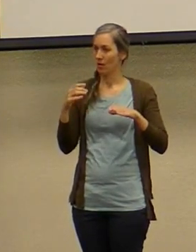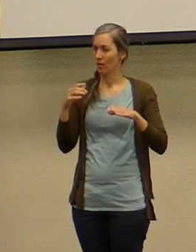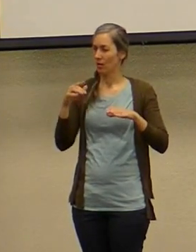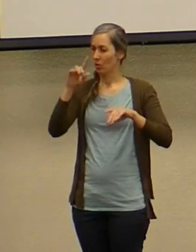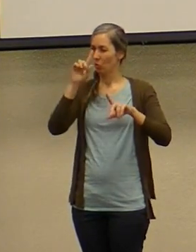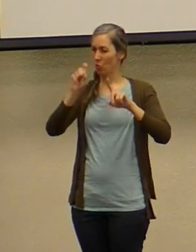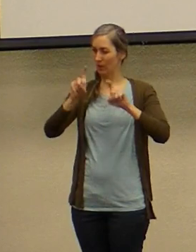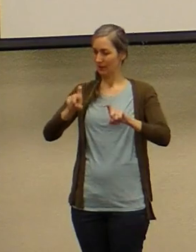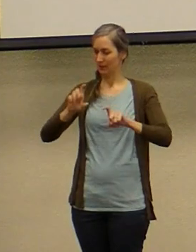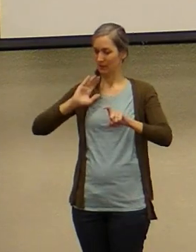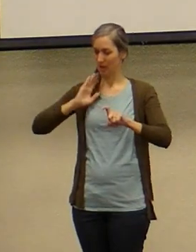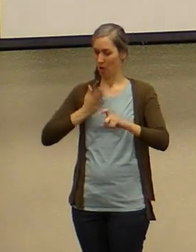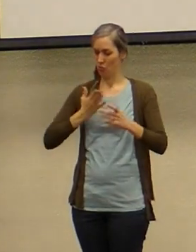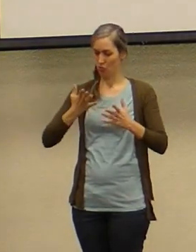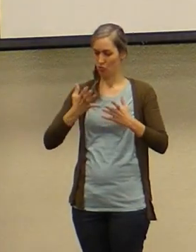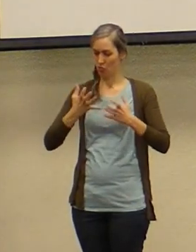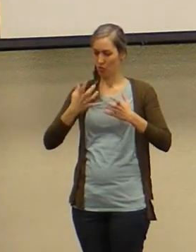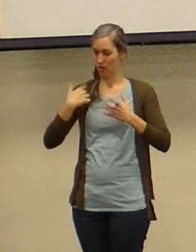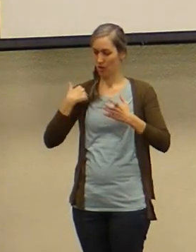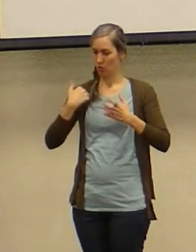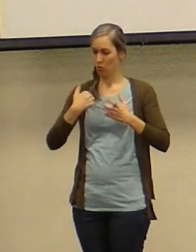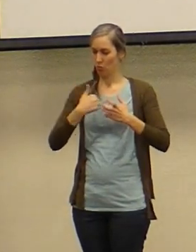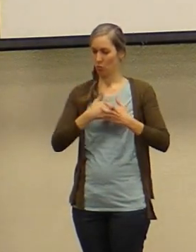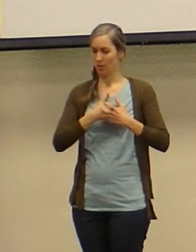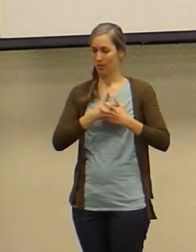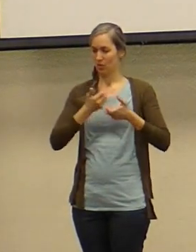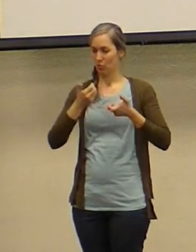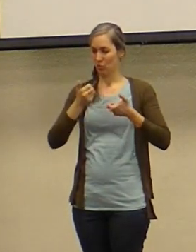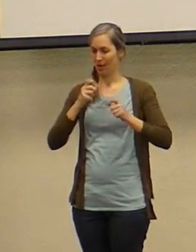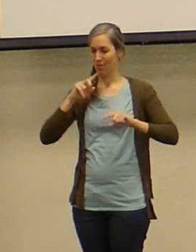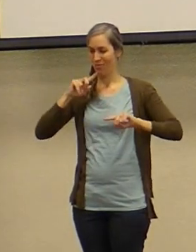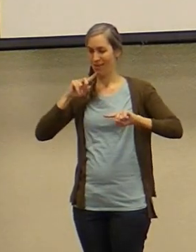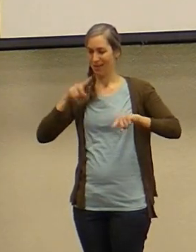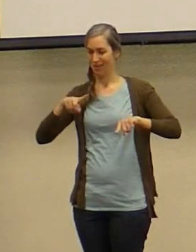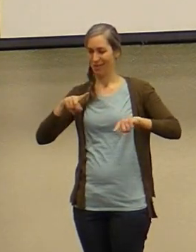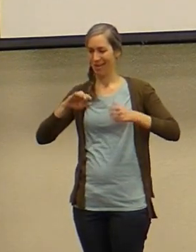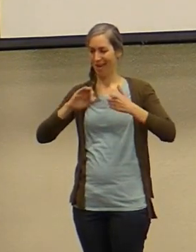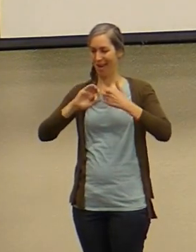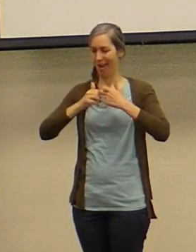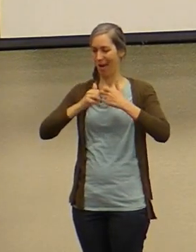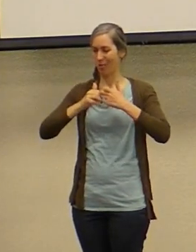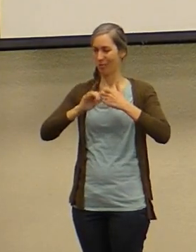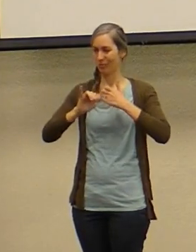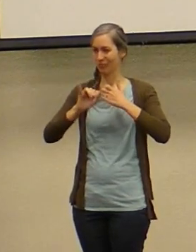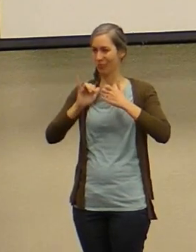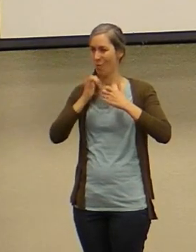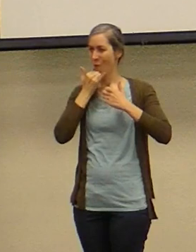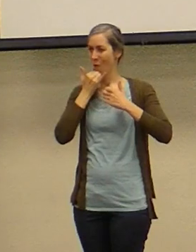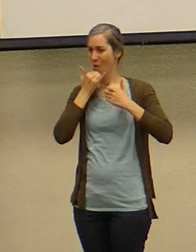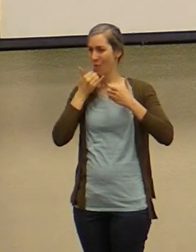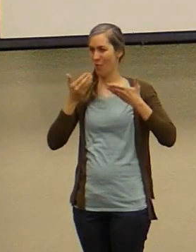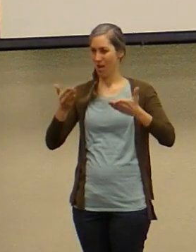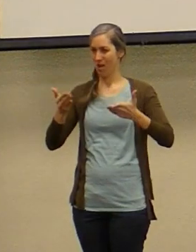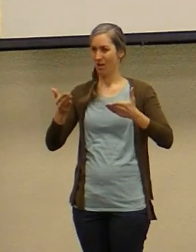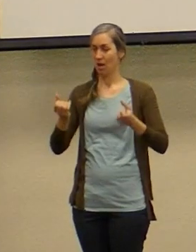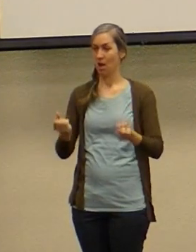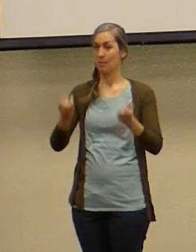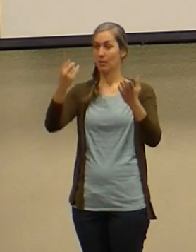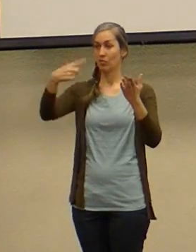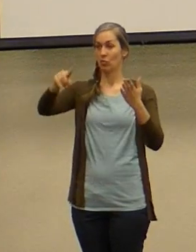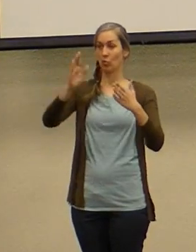longings to the wrong thing or to the wrong person how many of you guys are graduating this weekend